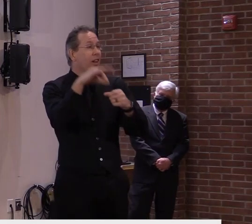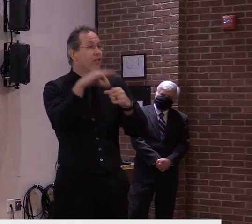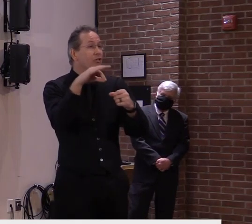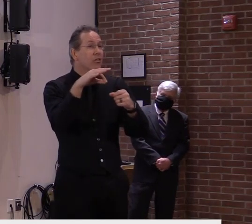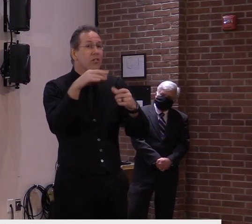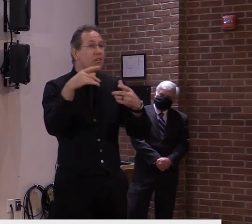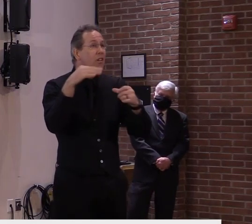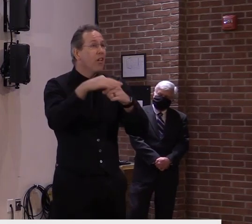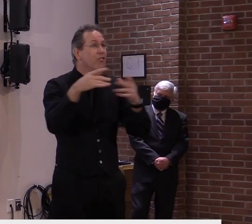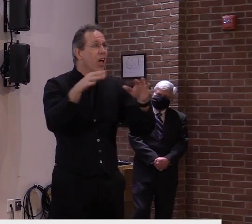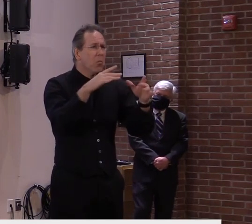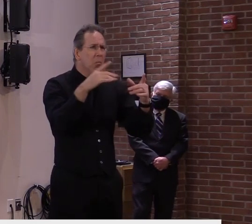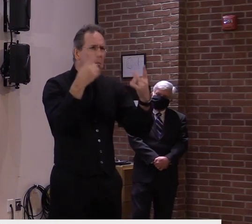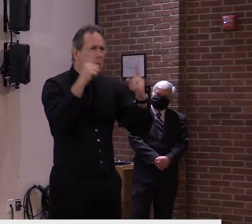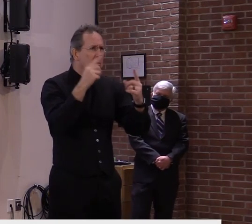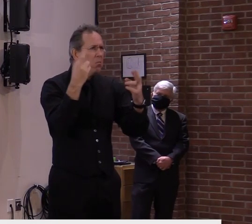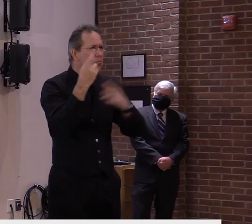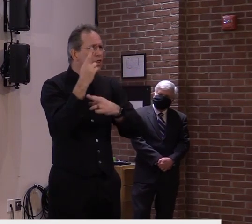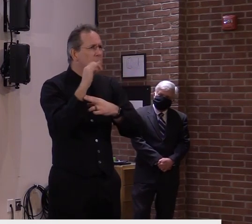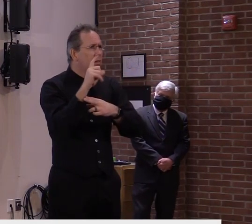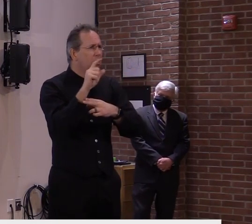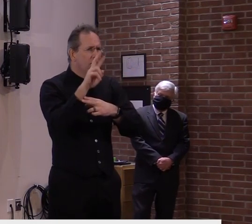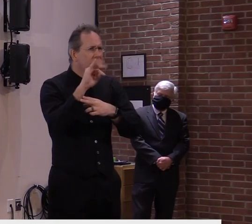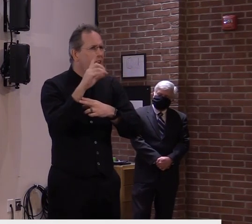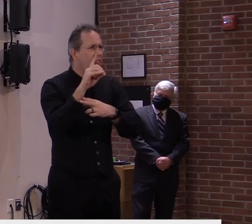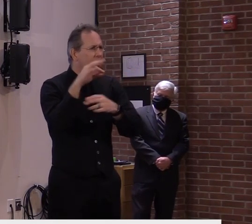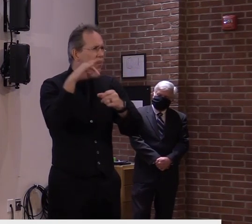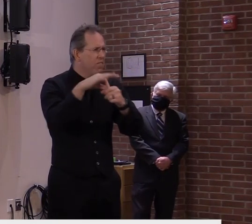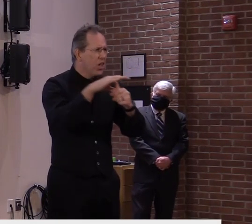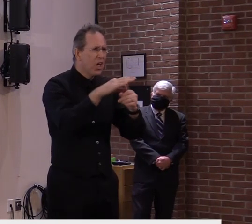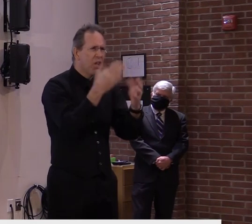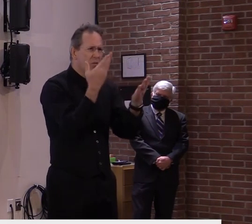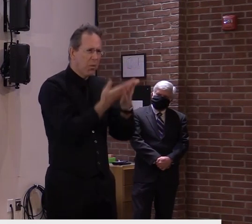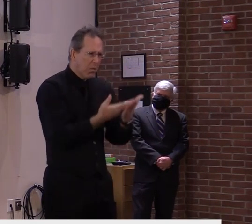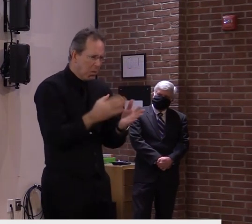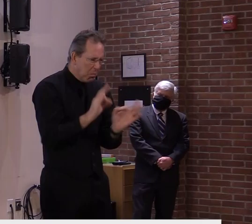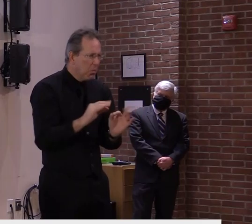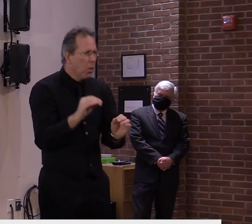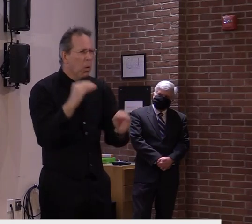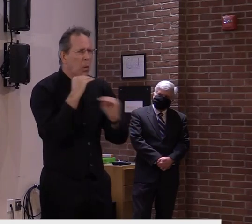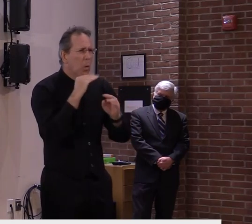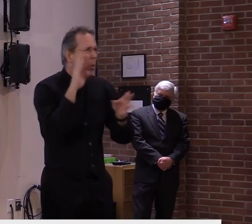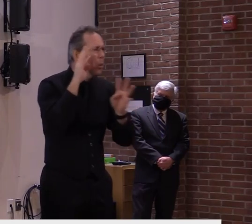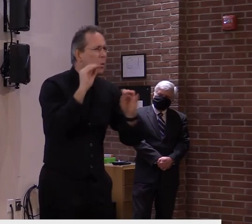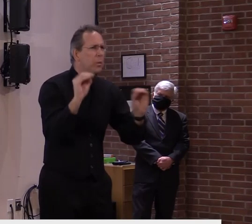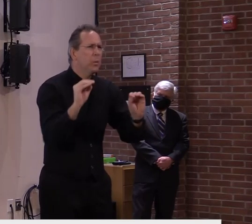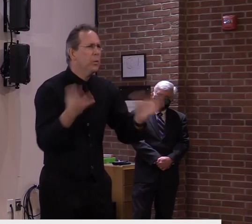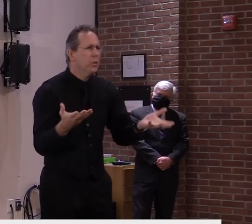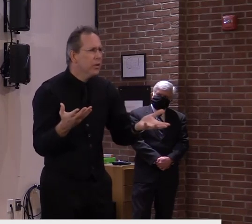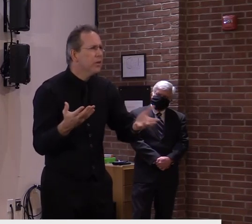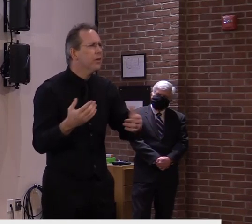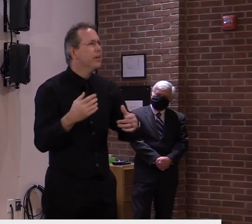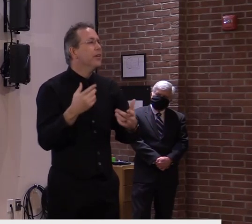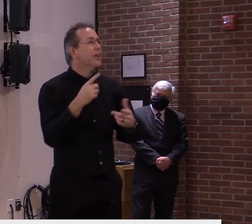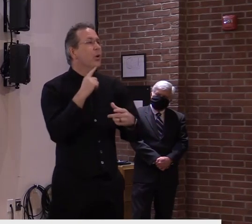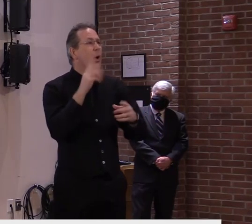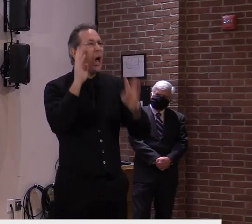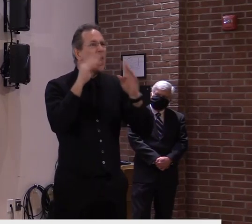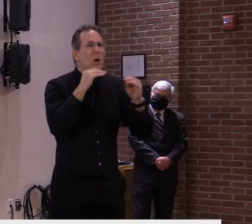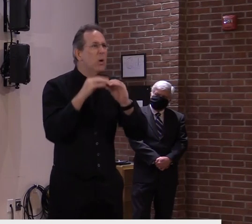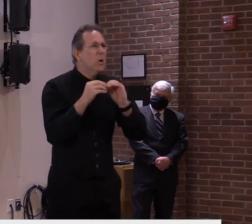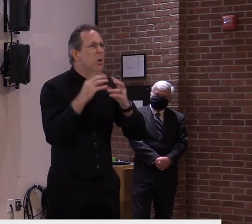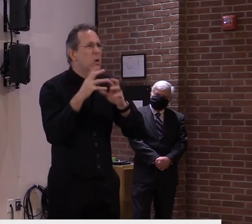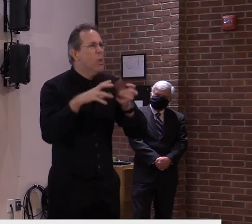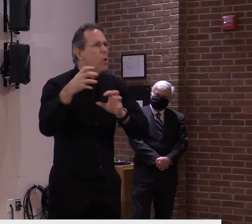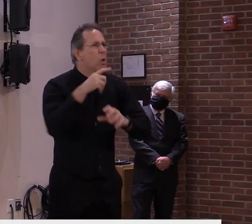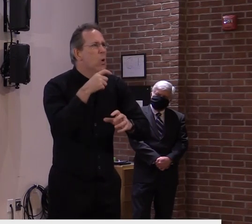it was more about the president trying to manipulate the system to continue to